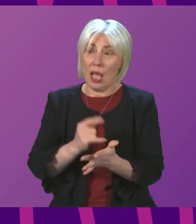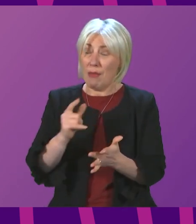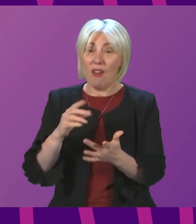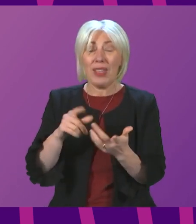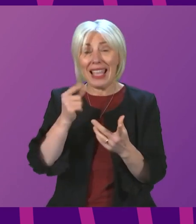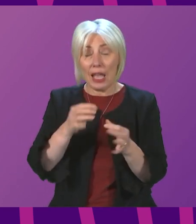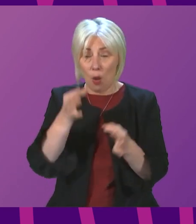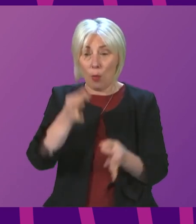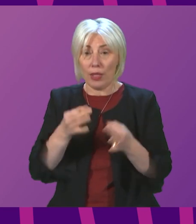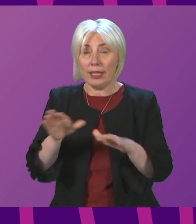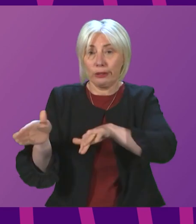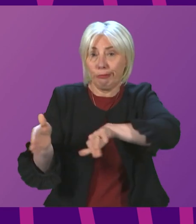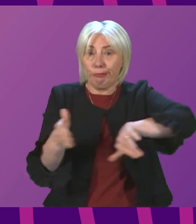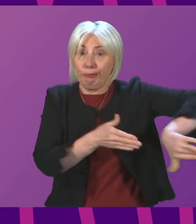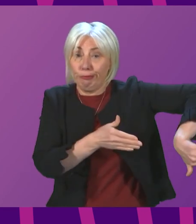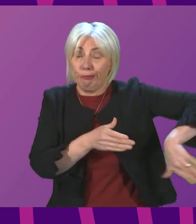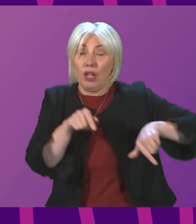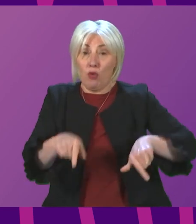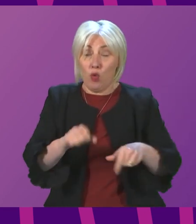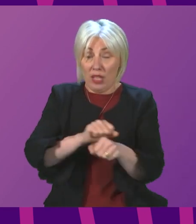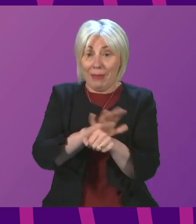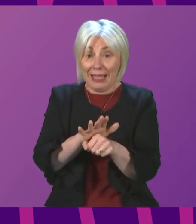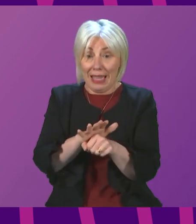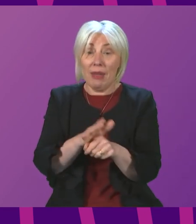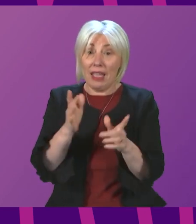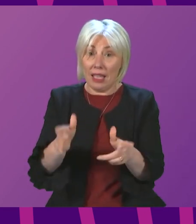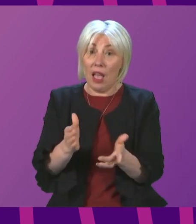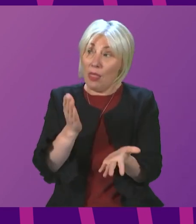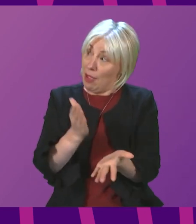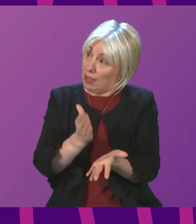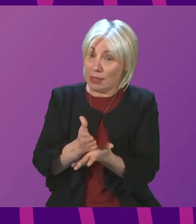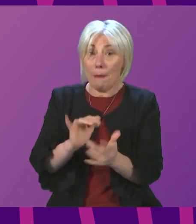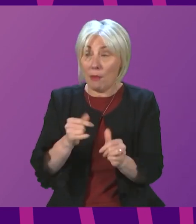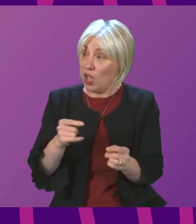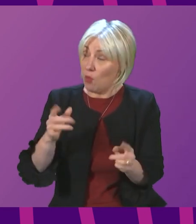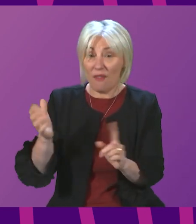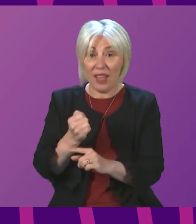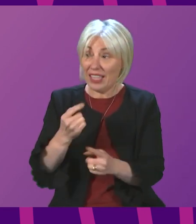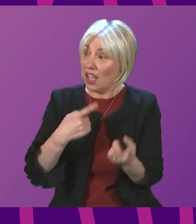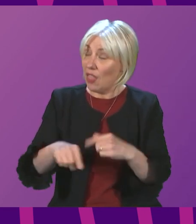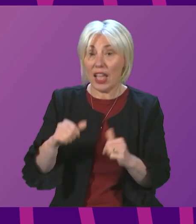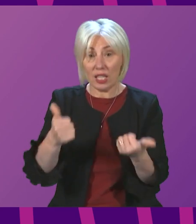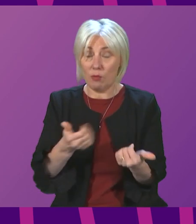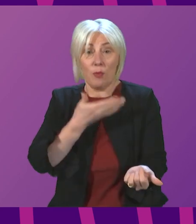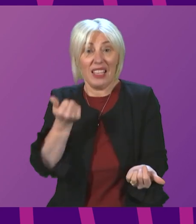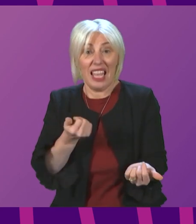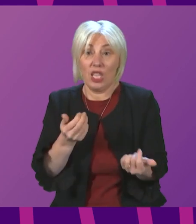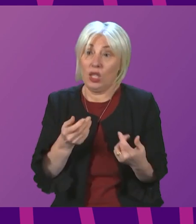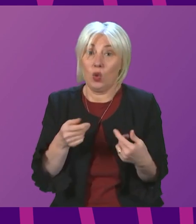politics aside for a moment in the midst of a global pandemic, we might all actually find that that is something to warmly welcome.